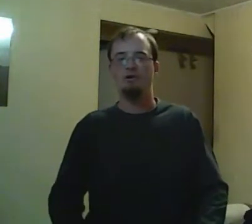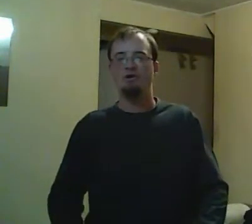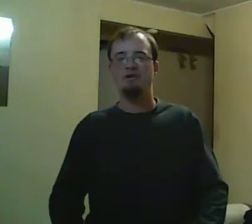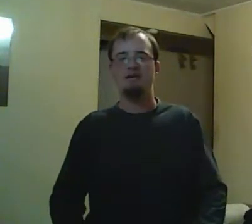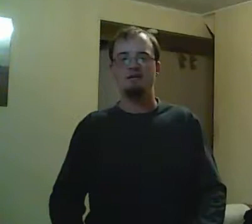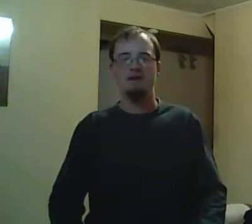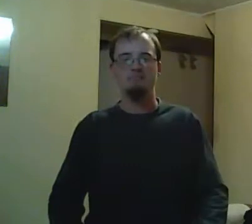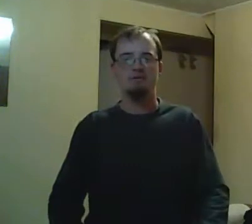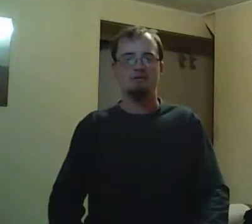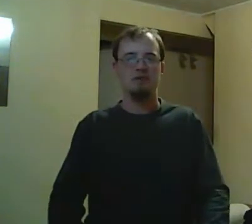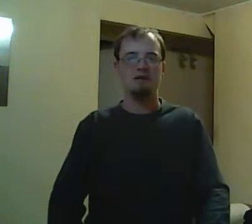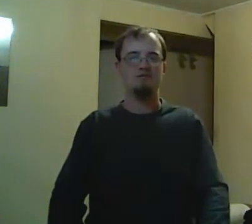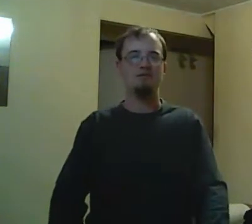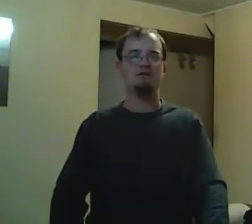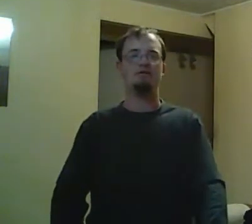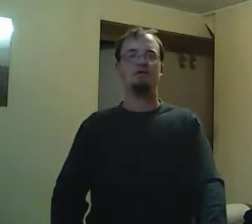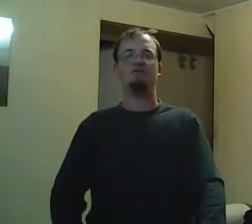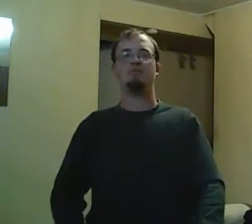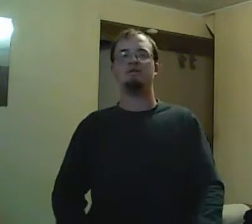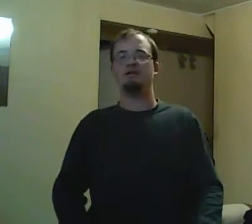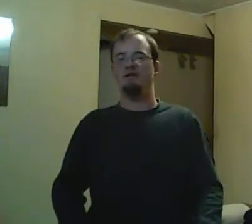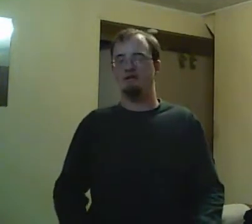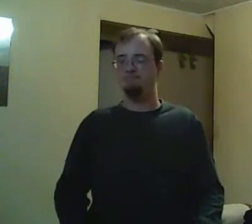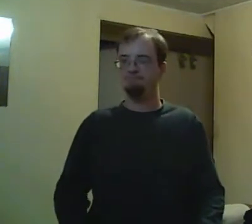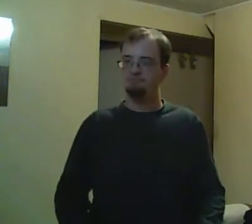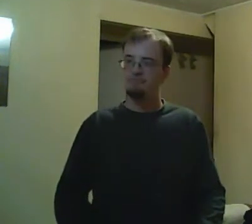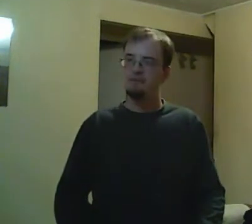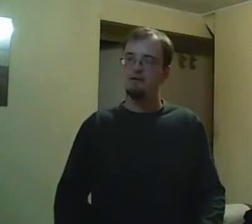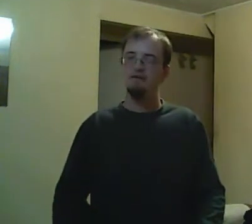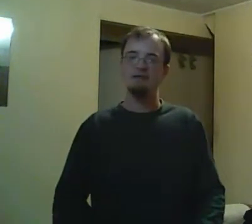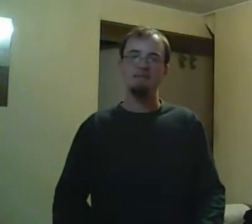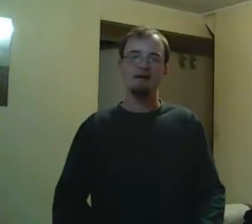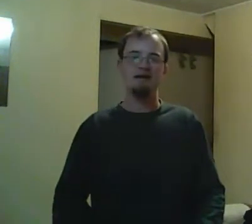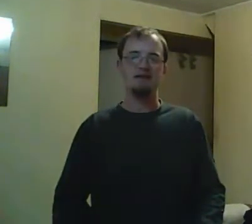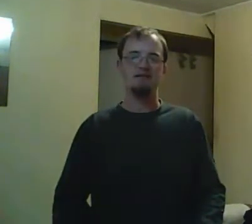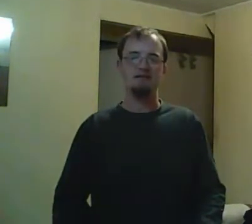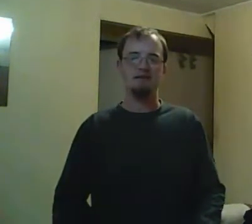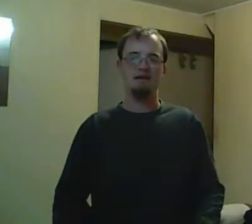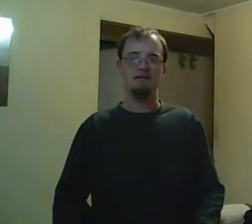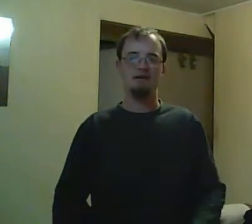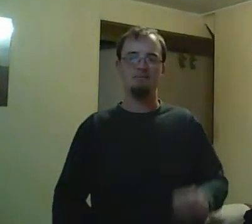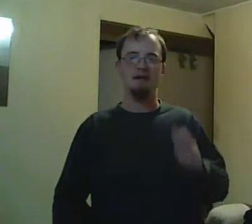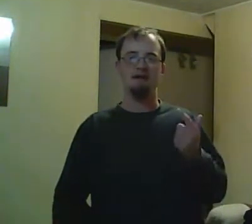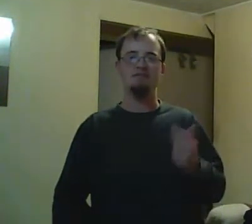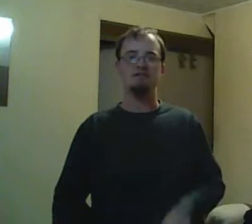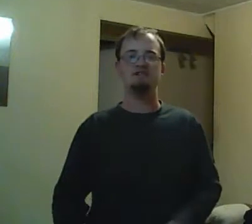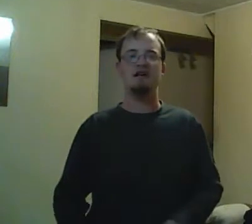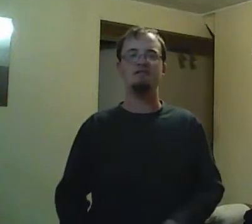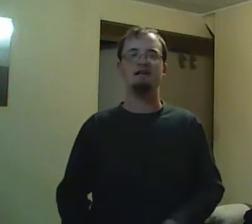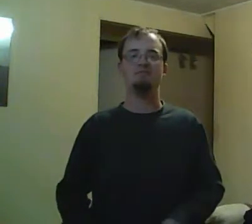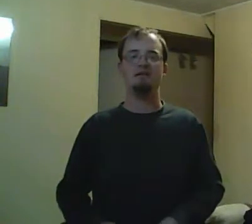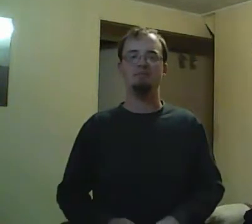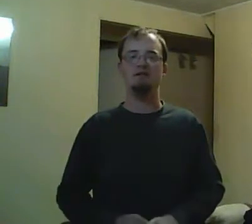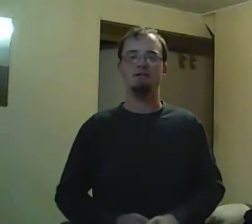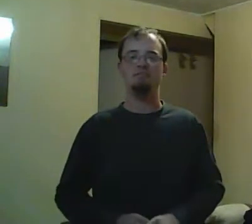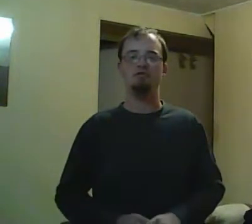Now, bear in mind that I had some preconceived notions about the Degrassi universe for many